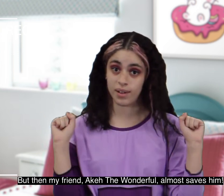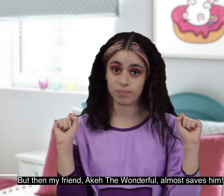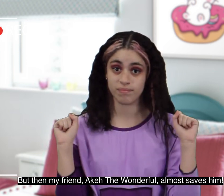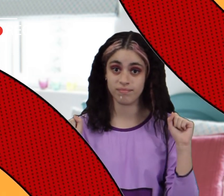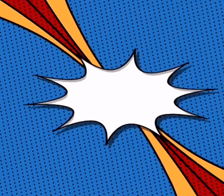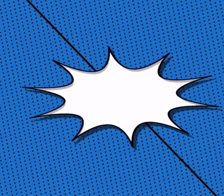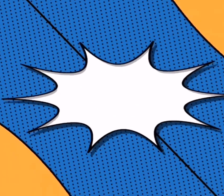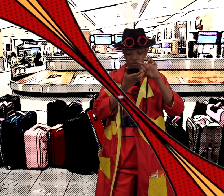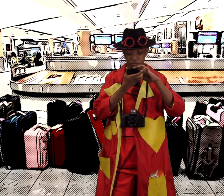him